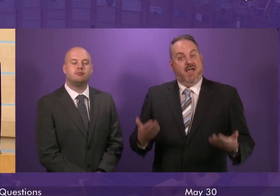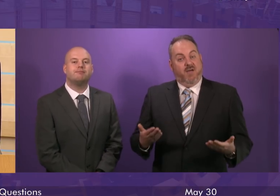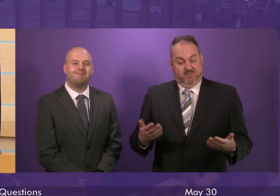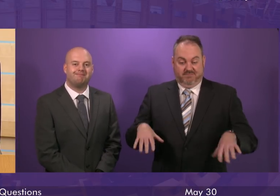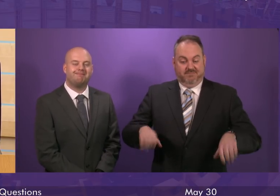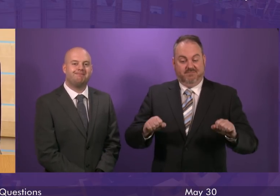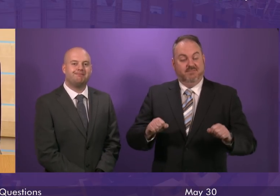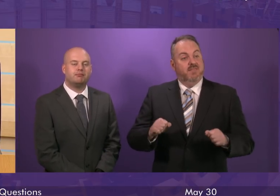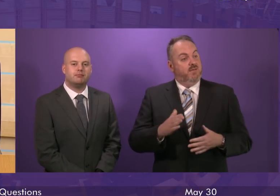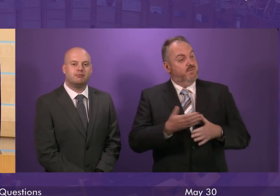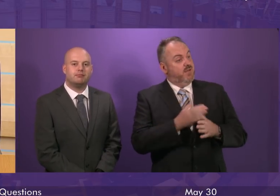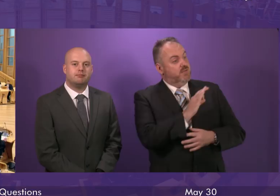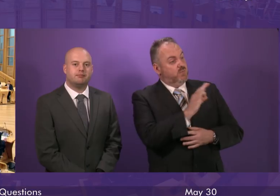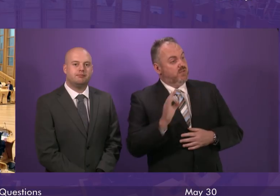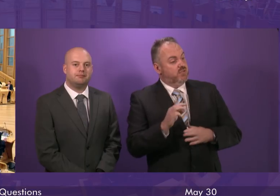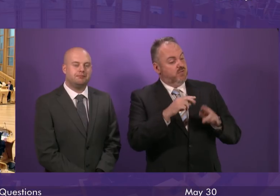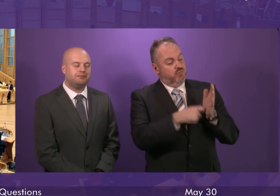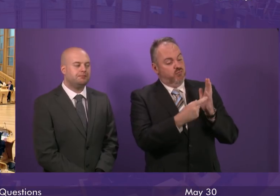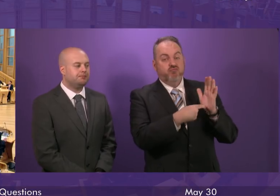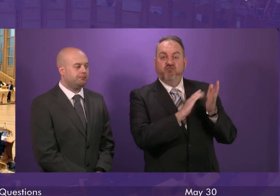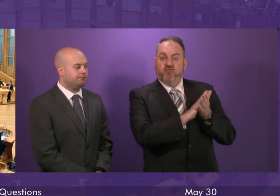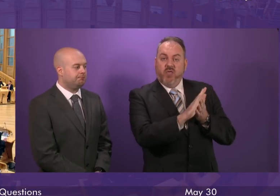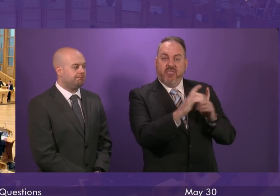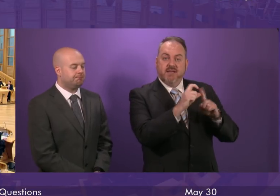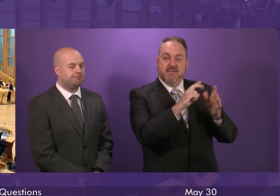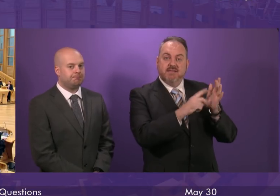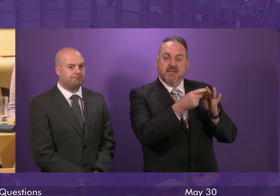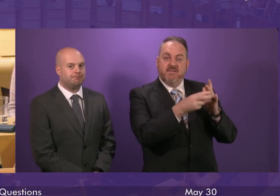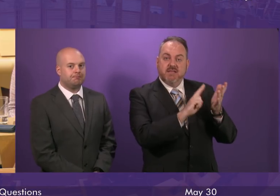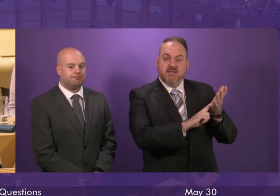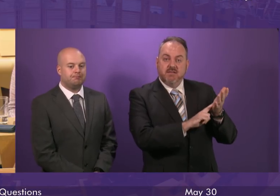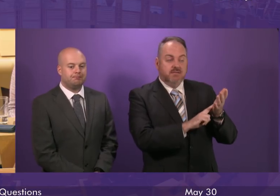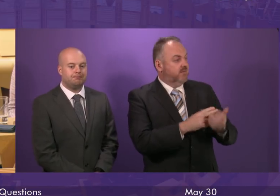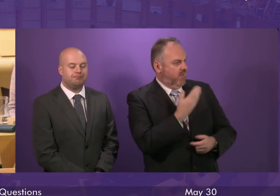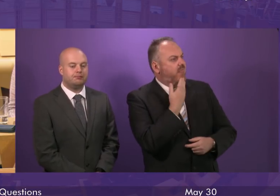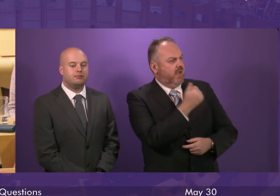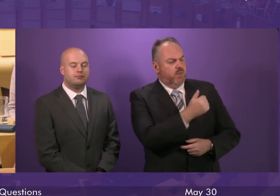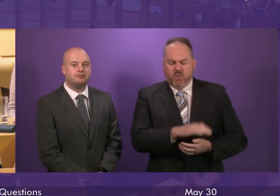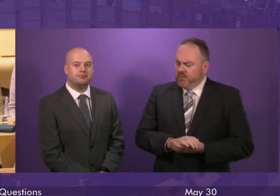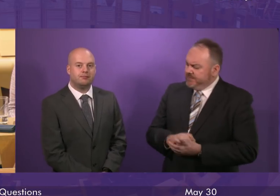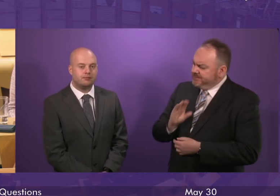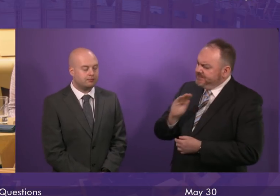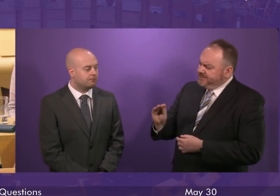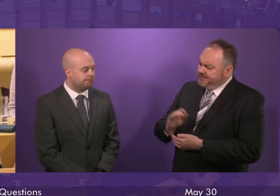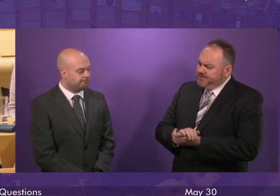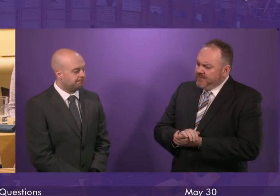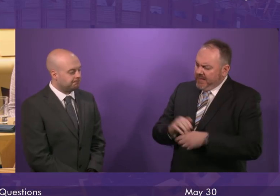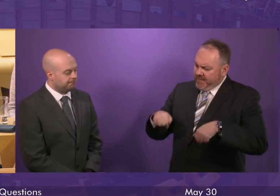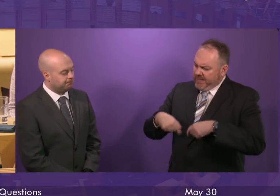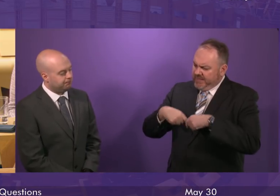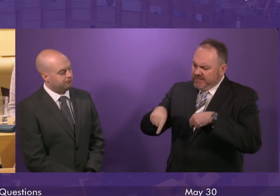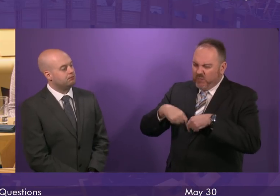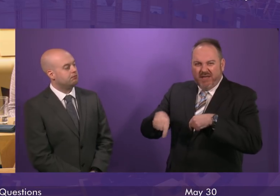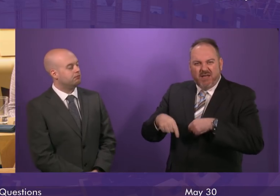Minister's questions. Question number one from Ruth Davidson. Thank you, President, Officer. This week, we learned that another 23